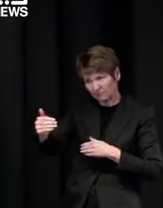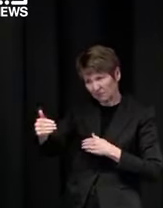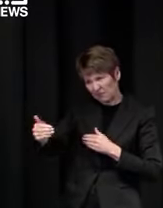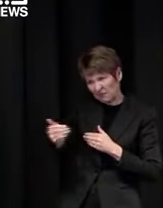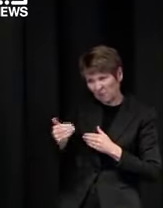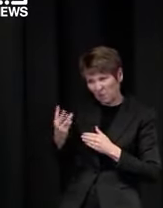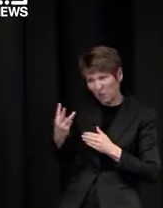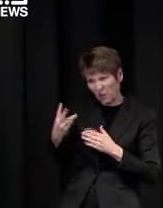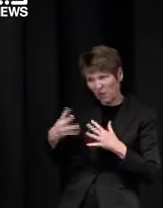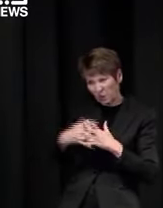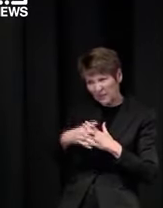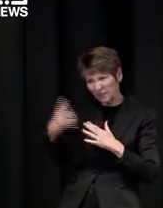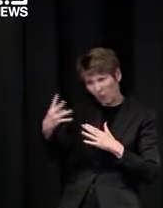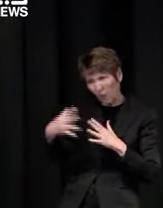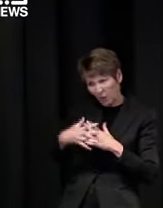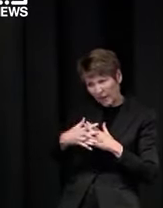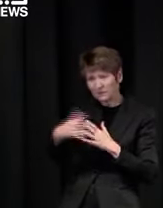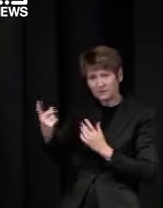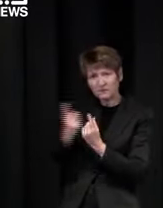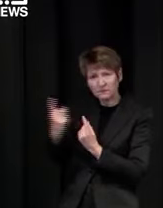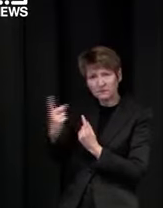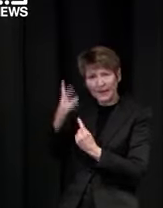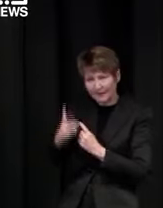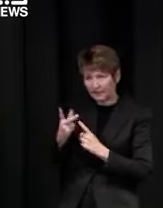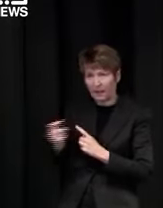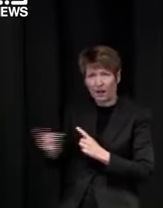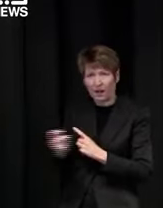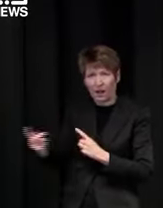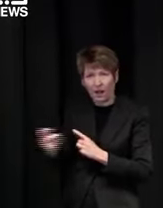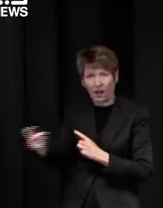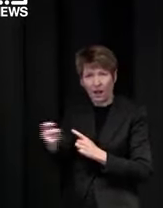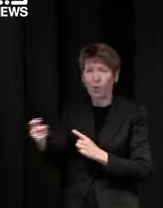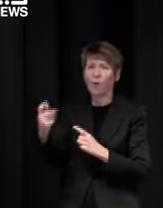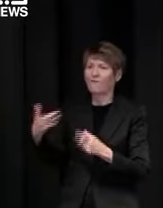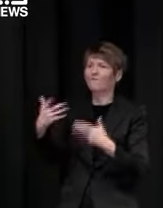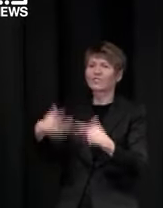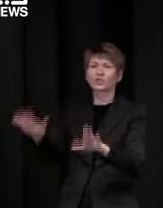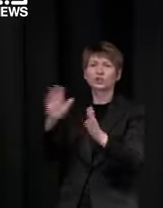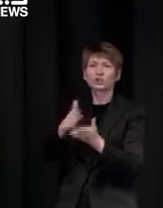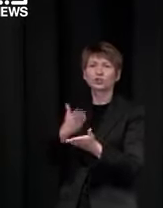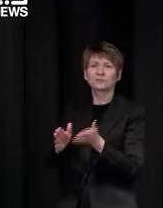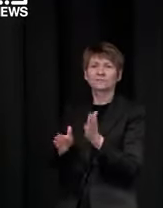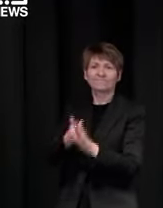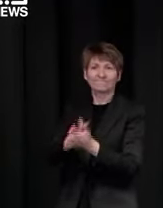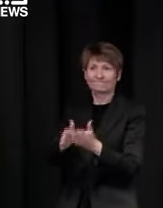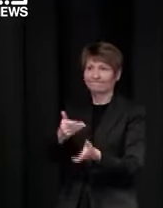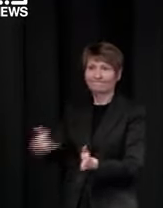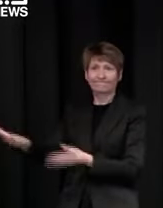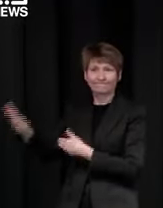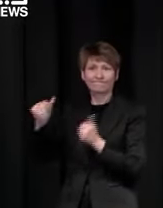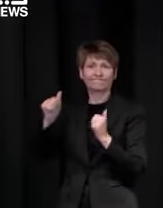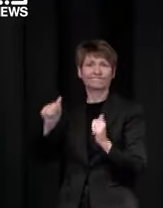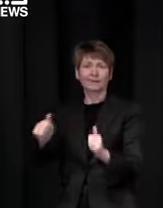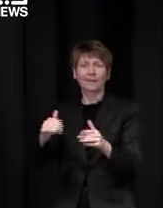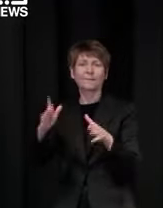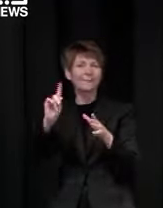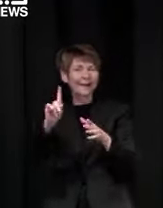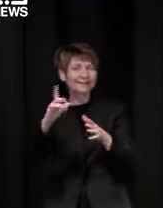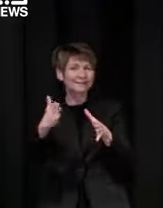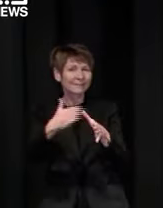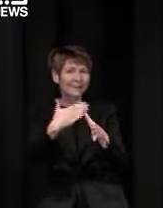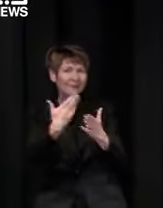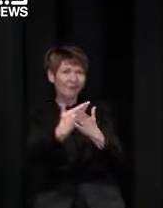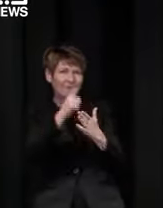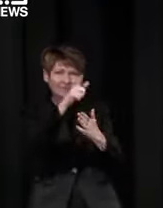and that would mean that we were getting more people into that double vaxxed 70 number faster but it's all about how much is in the fridge